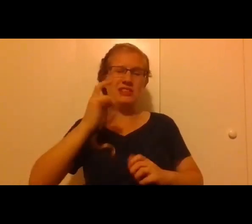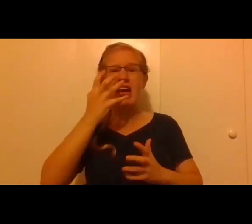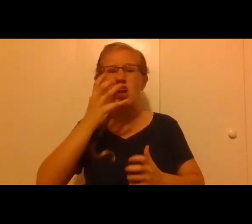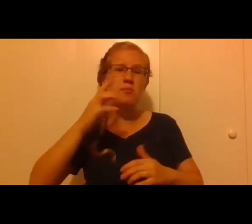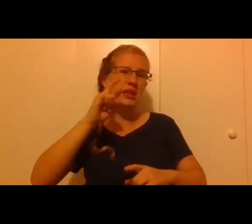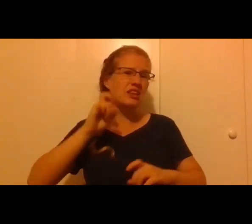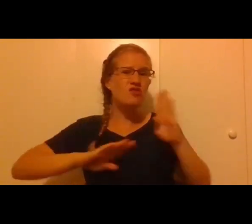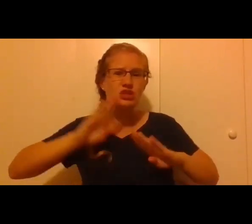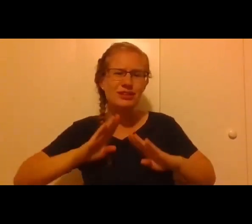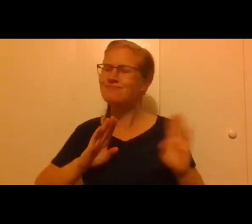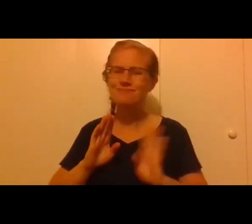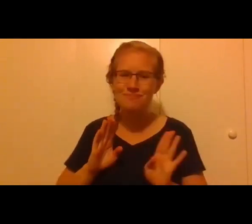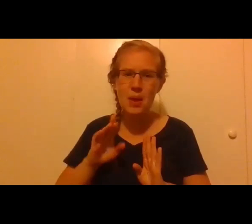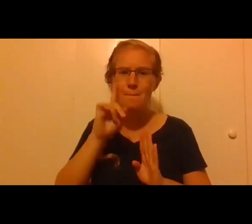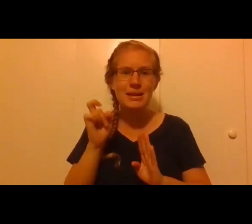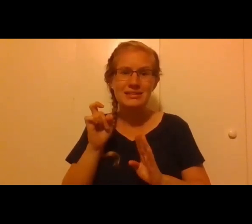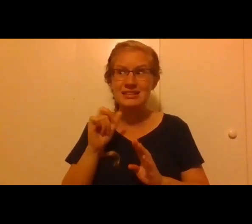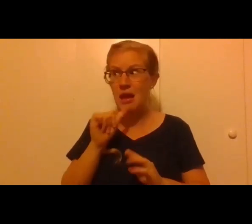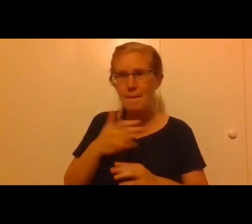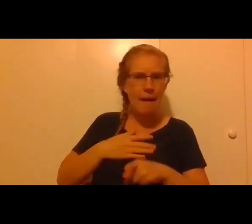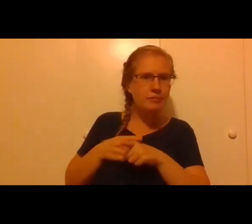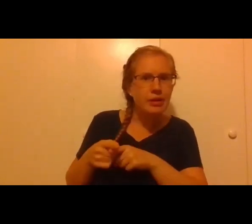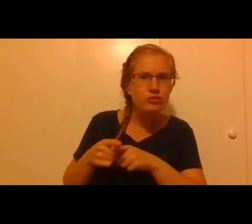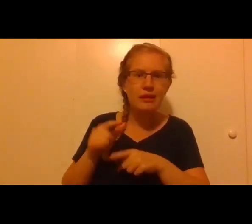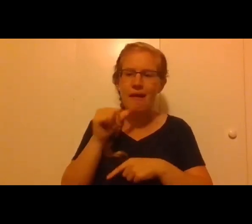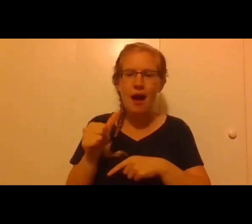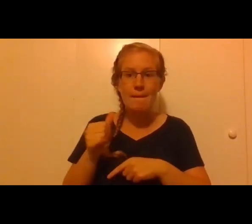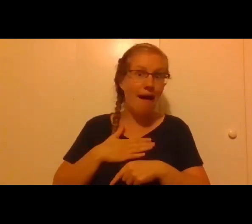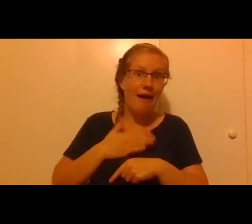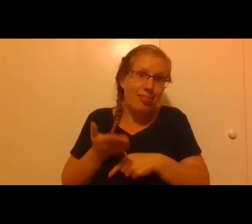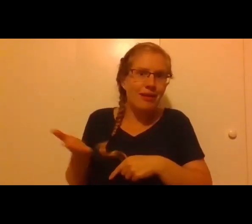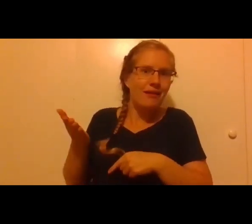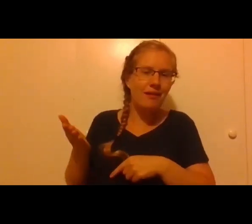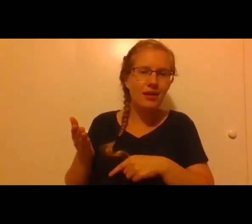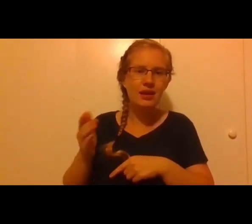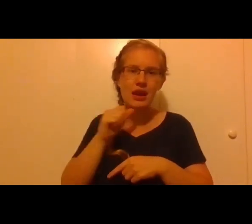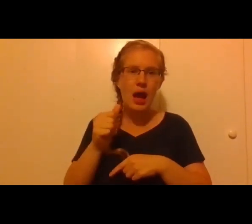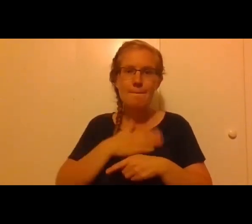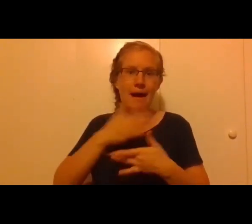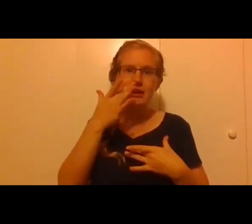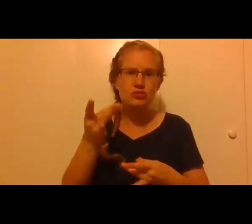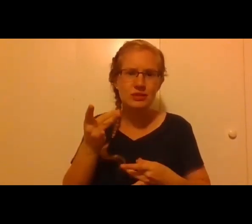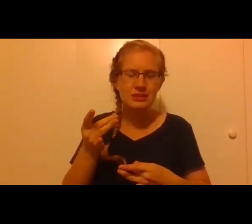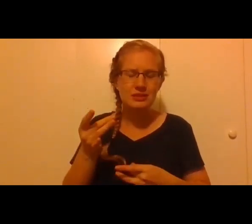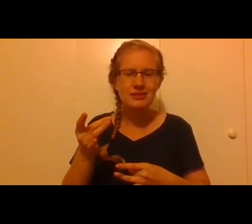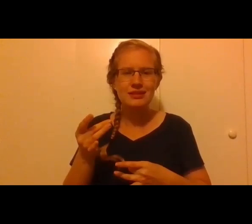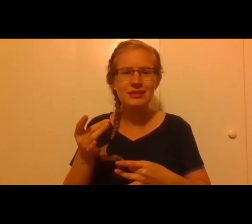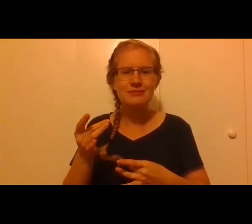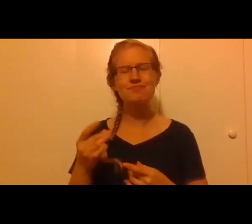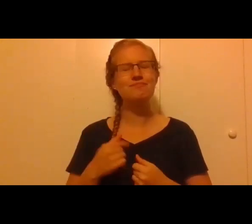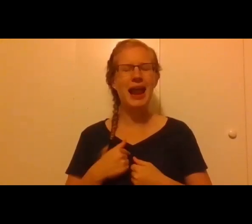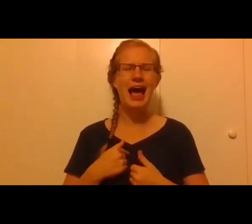but simply because it's not my specialty. It's not the thing that I do. This is not where my interests are. And I